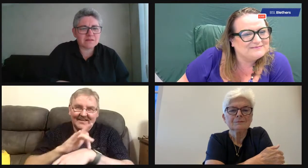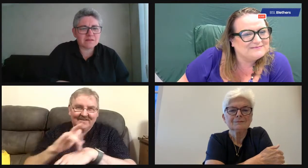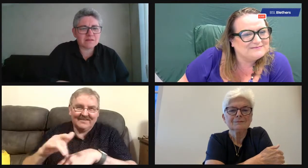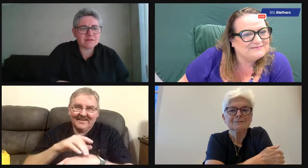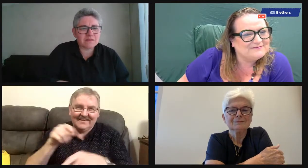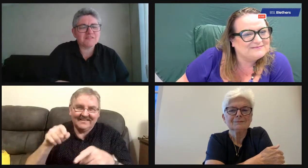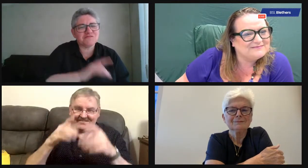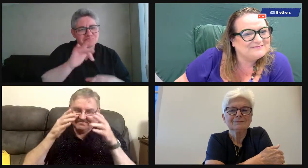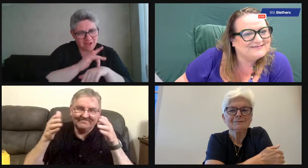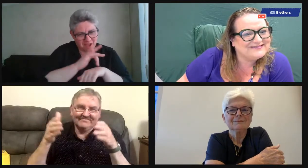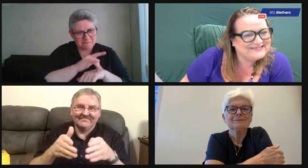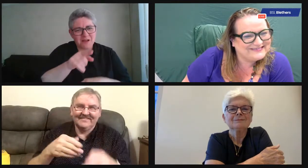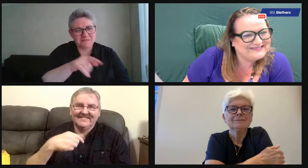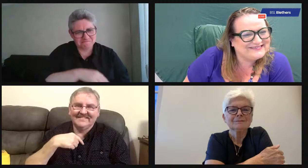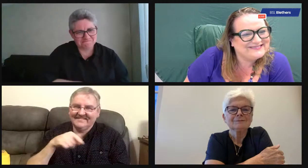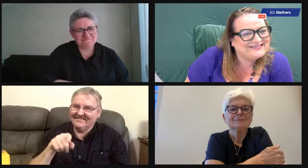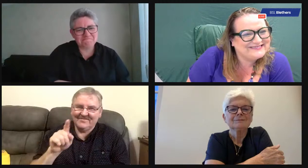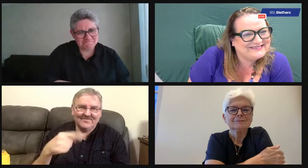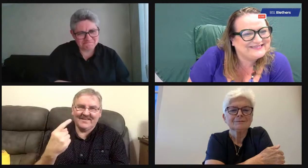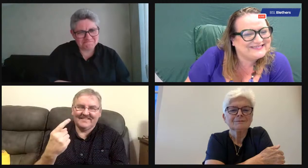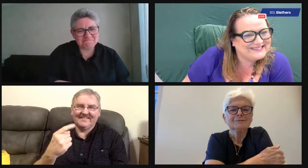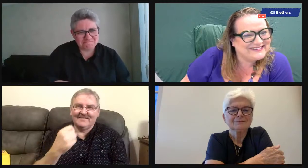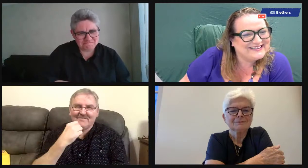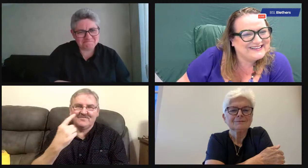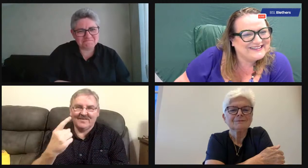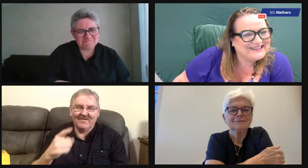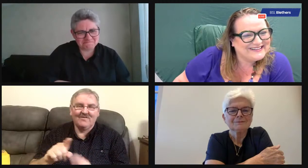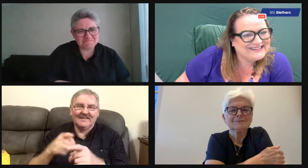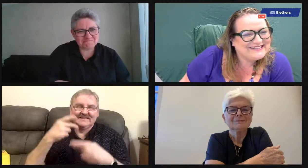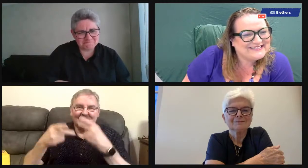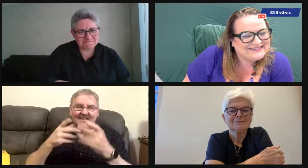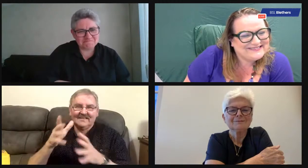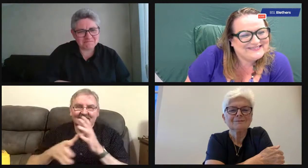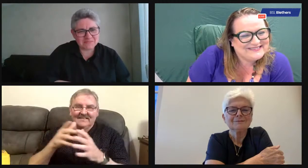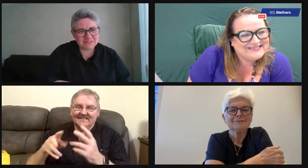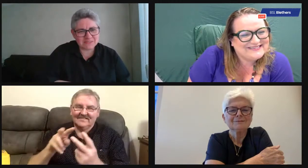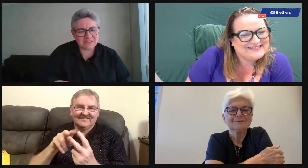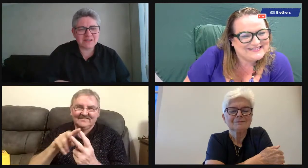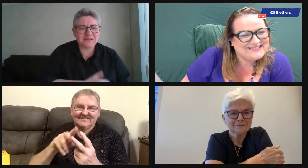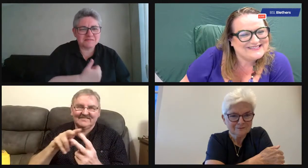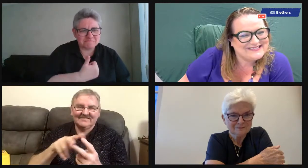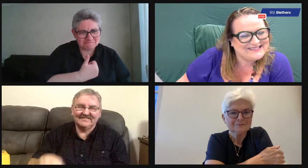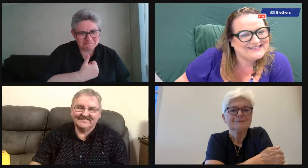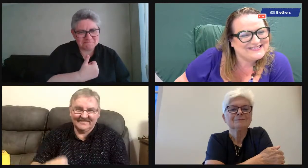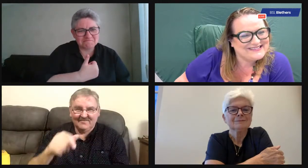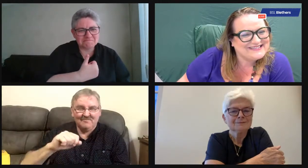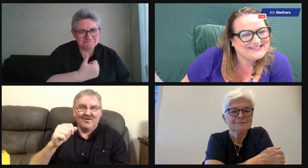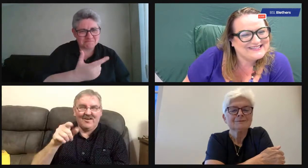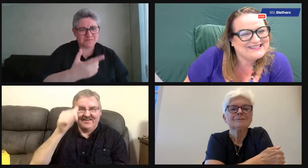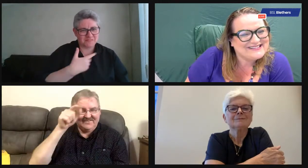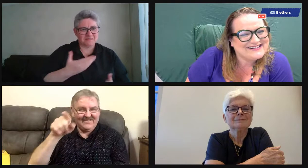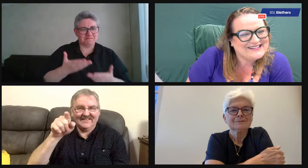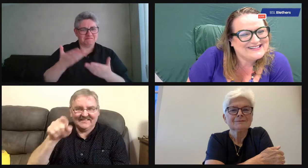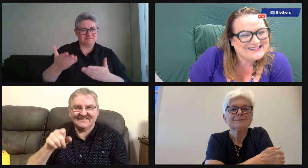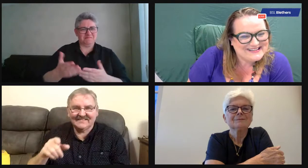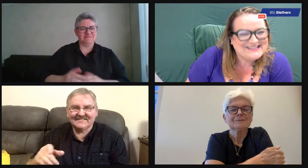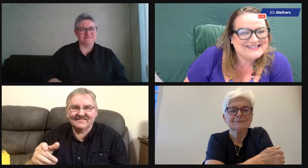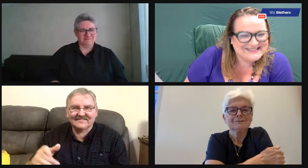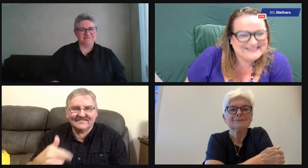for me, the most interesting one is drama. mean, I couldn't beat that. It was just working out how to